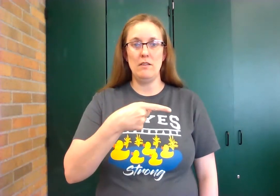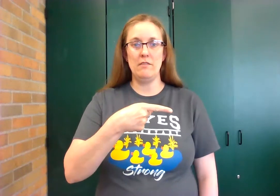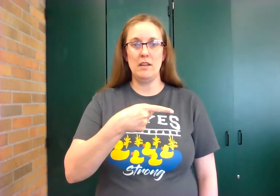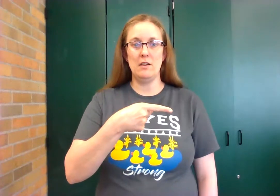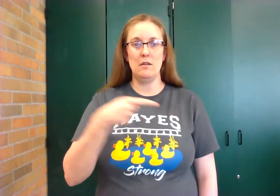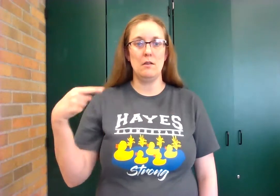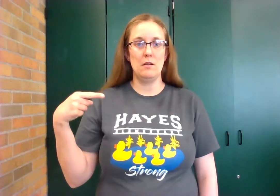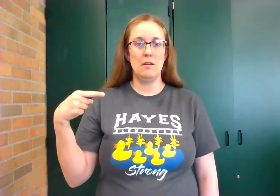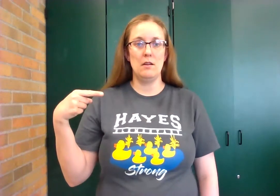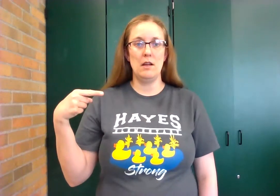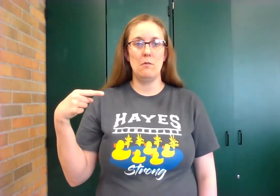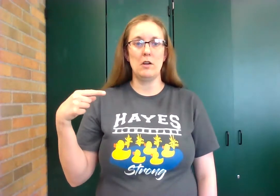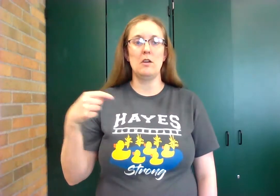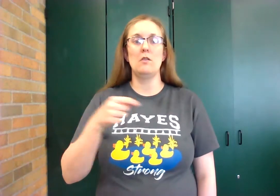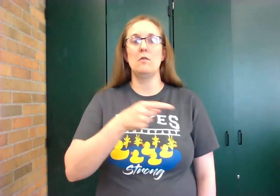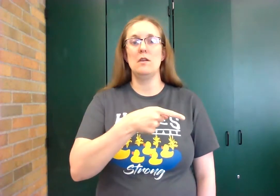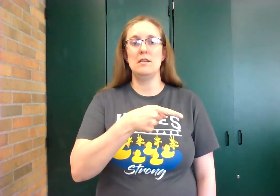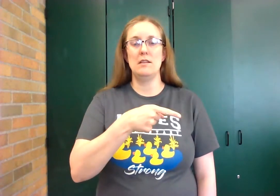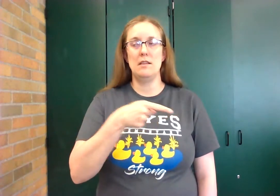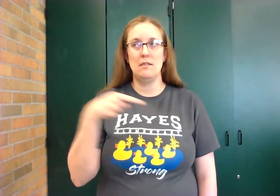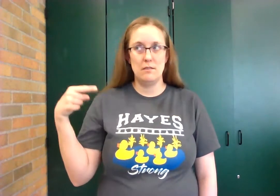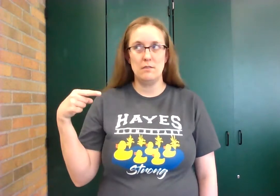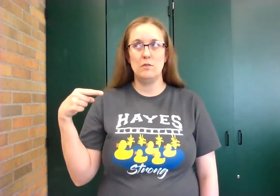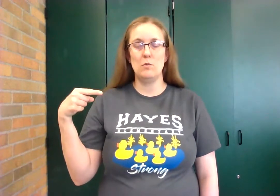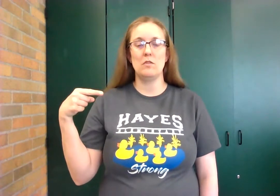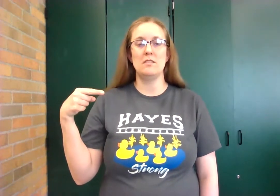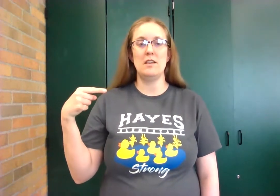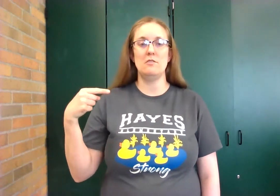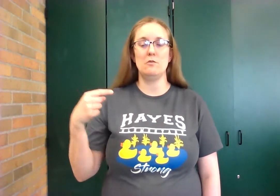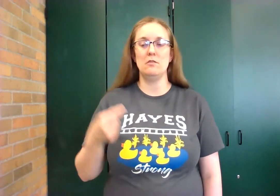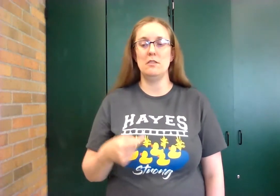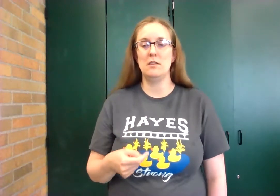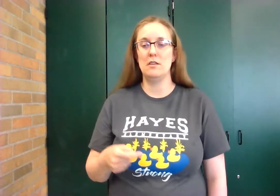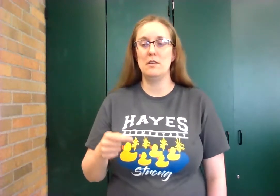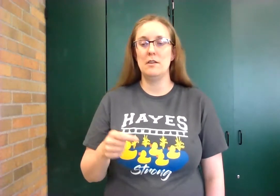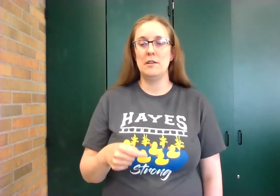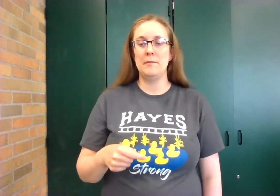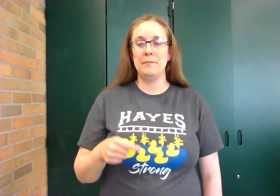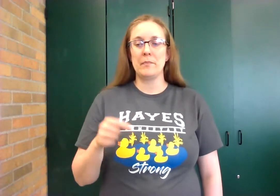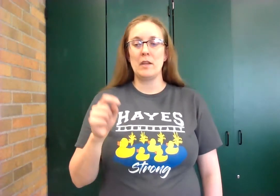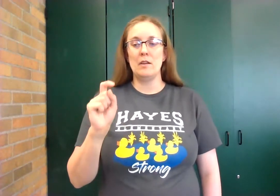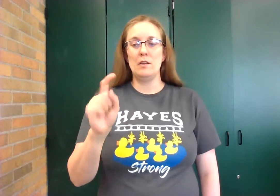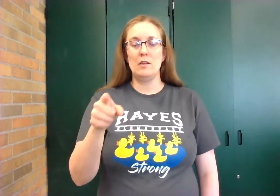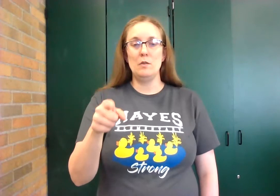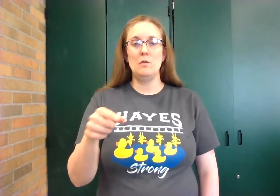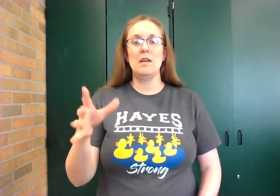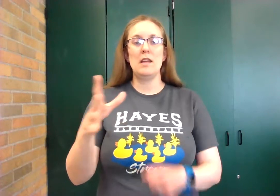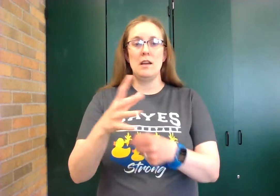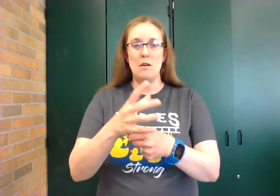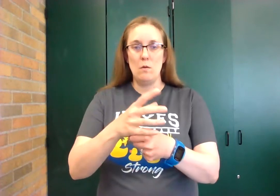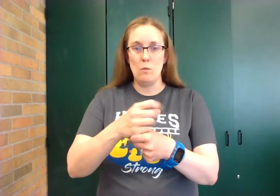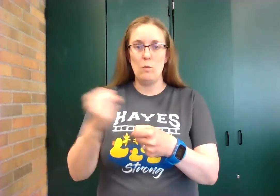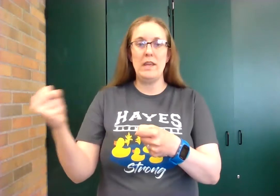finger and we're gonna go towards that shoulder you can win